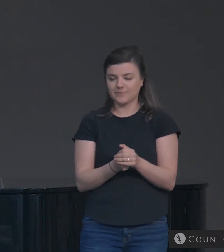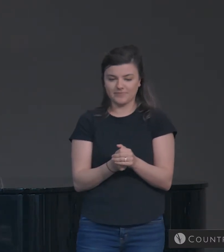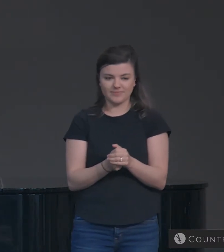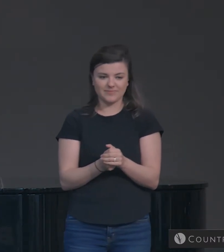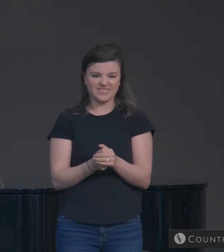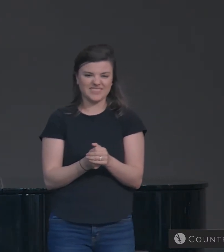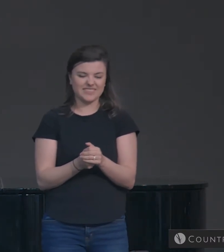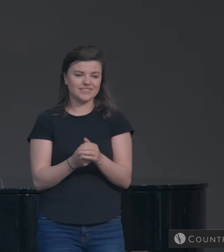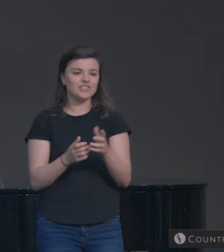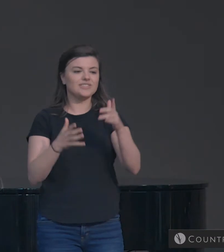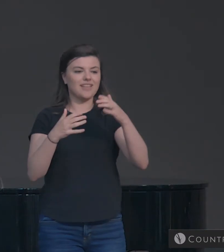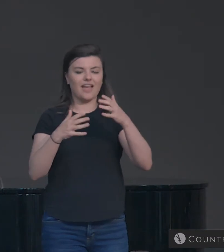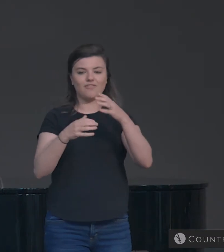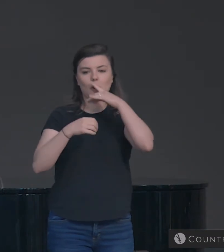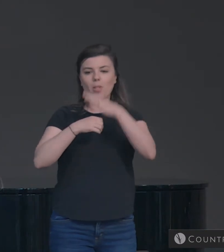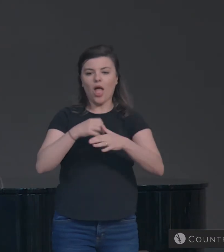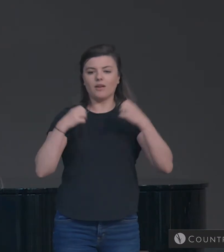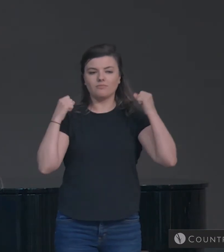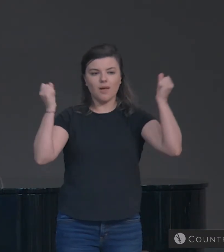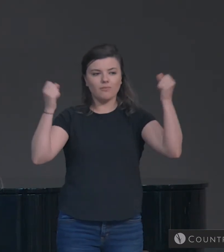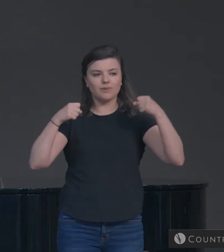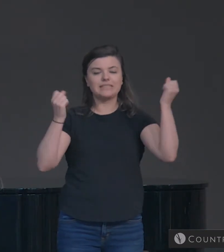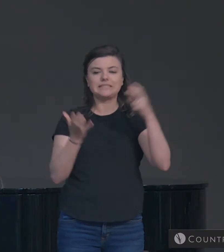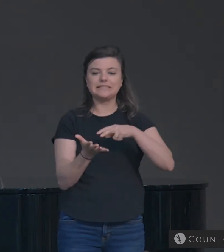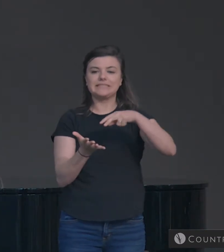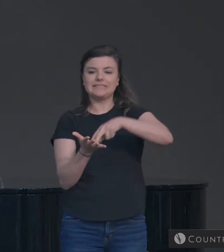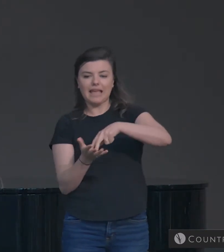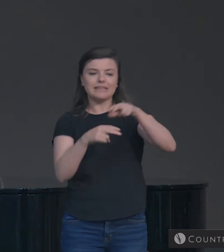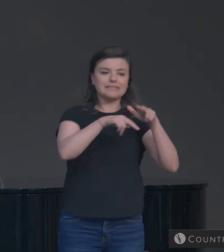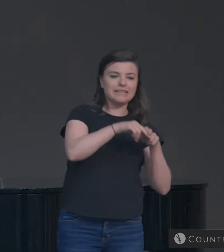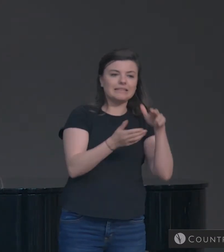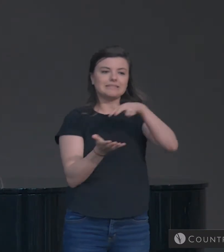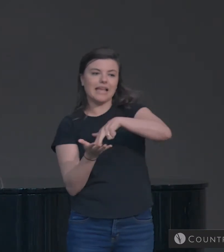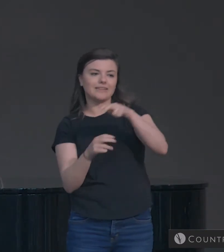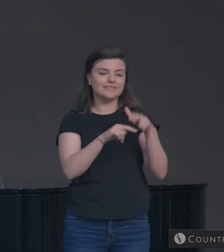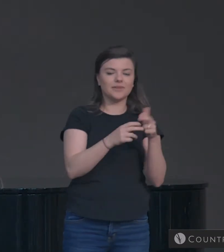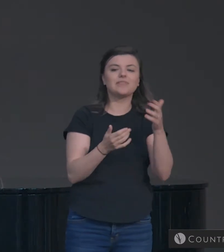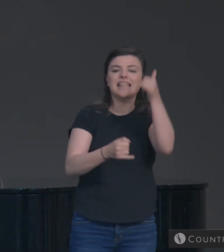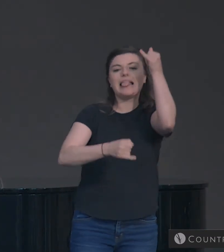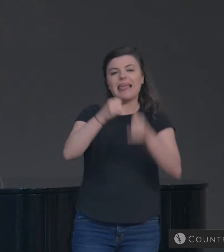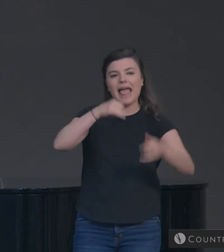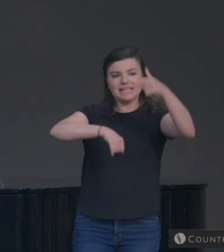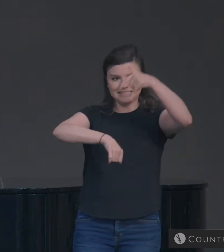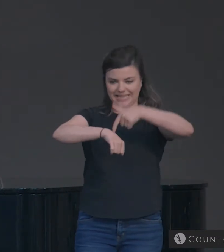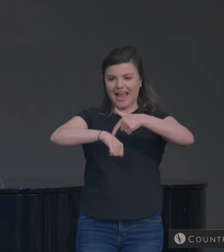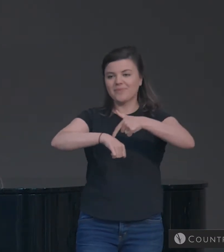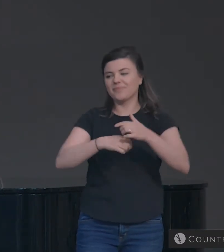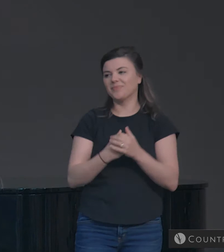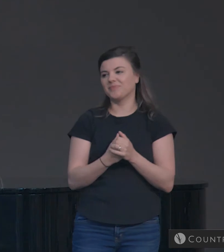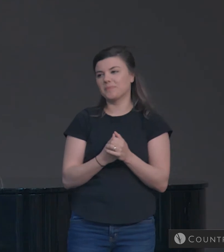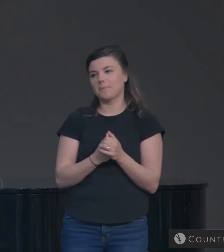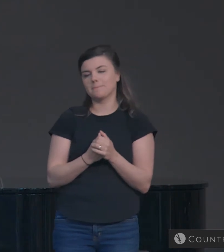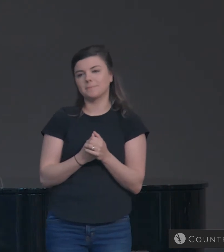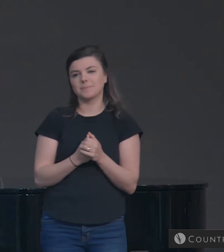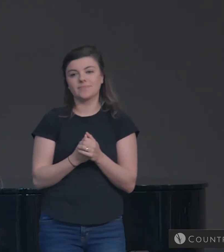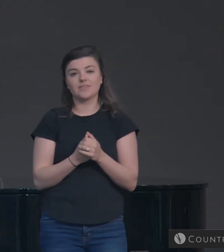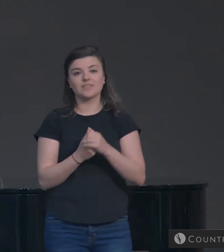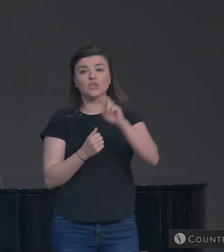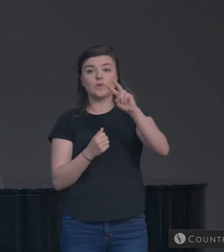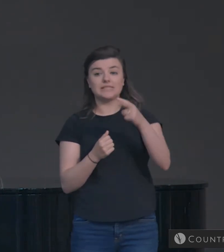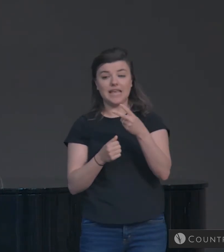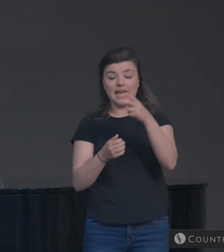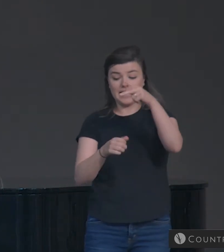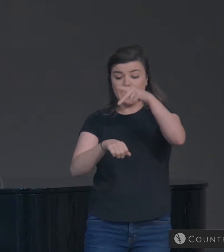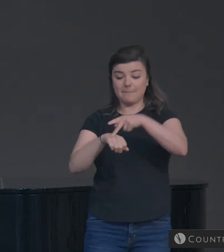This is just to get all the blood going, right? Stand, sit, stand, sit, stand, sit, alright? This is the last time we're standing for a little while. let's read 2 Peter